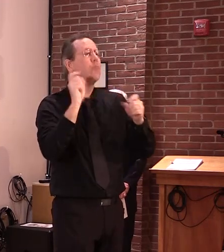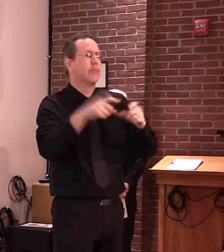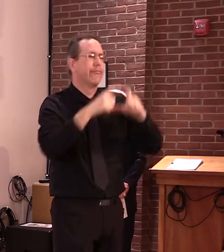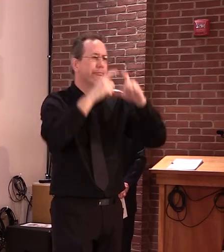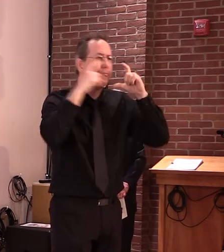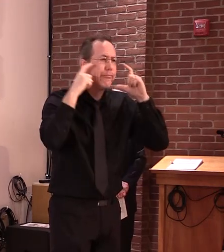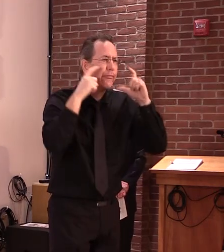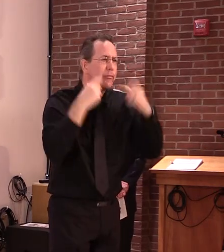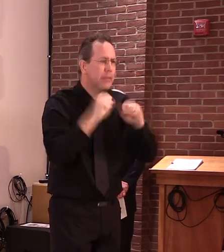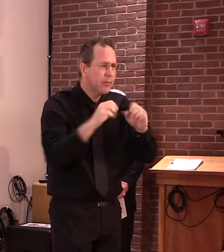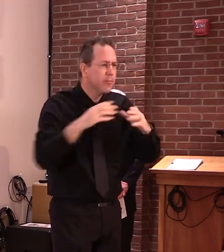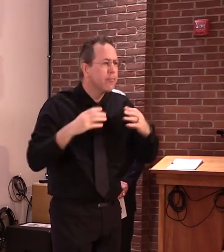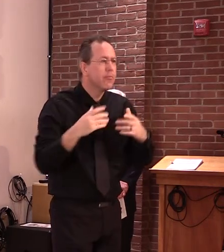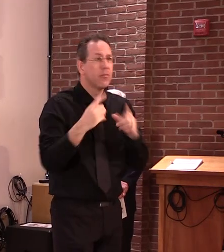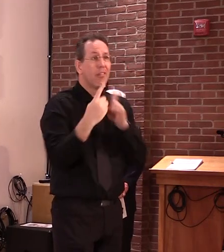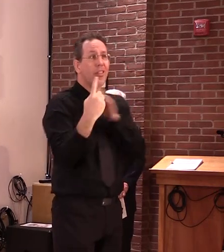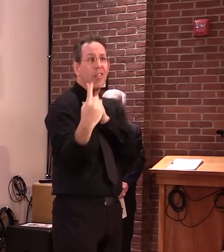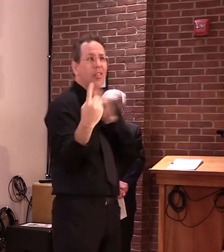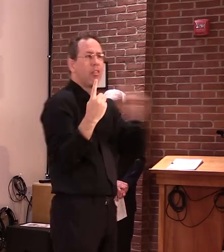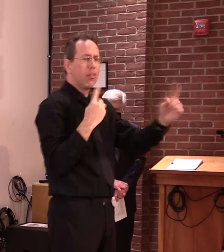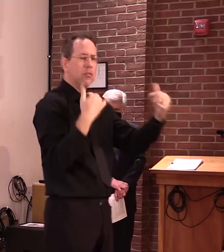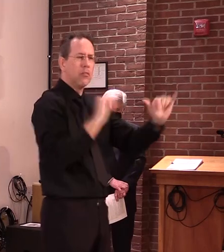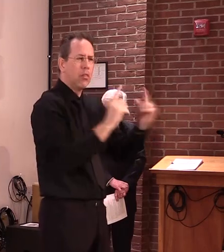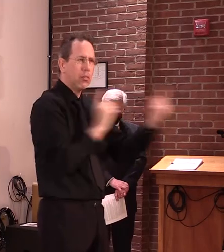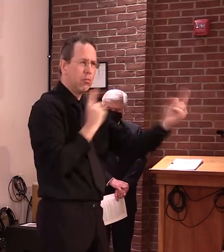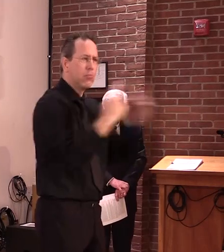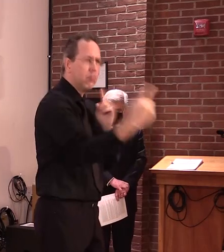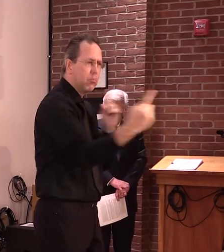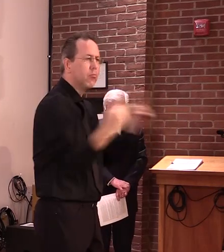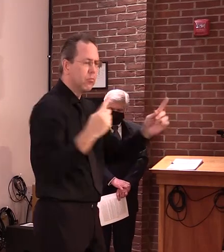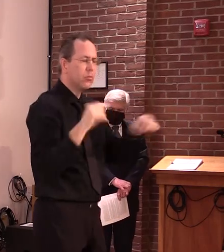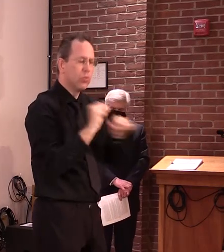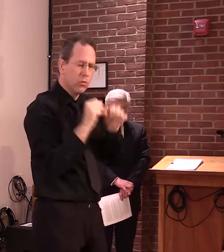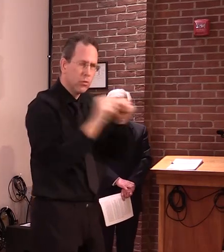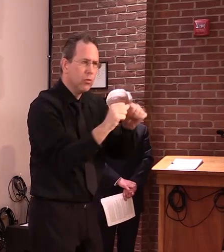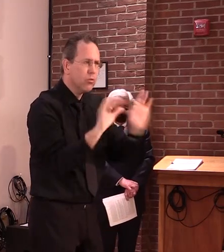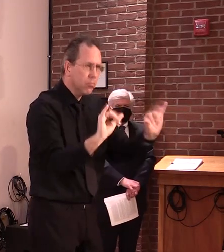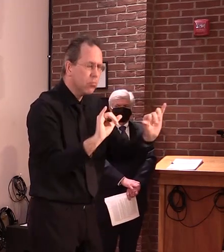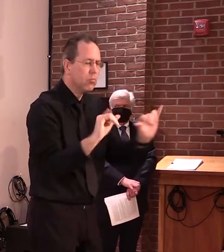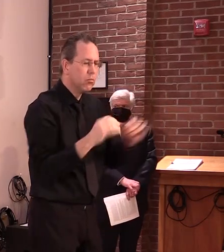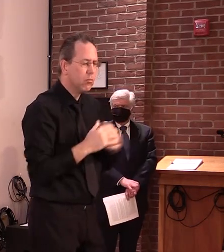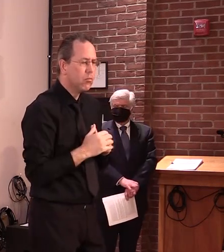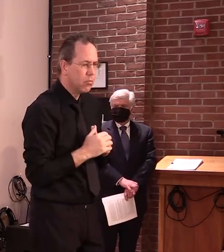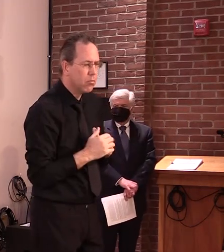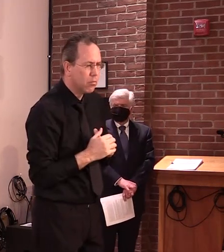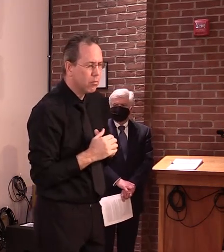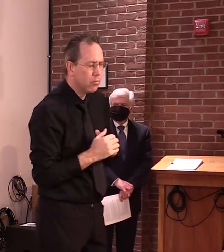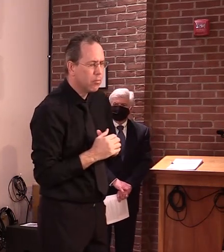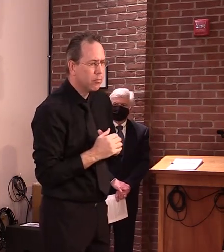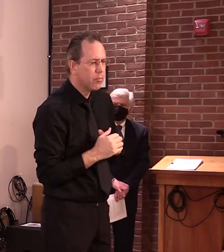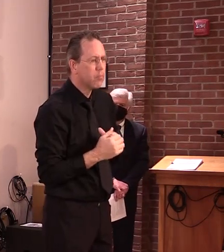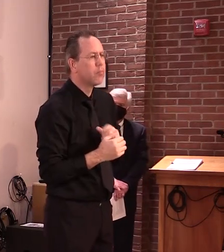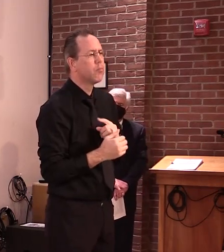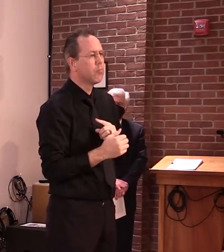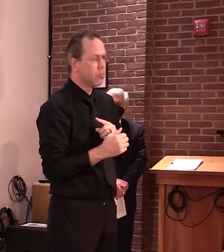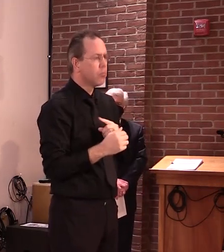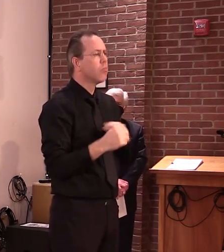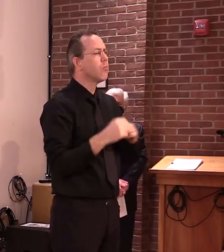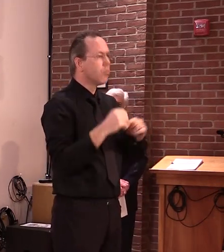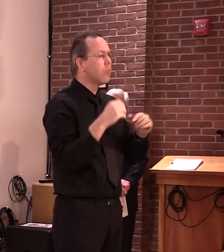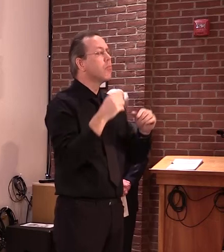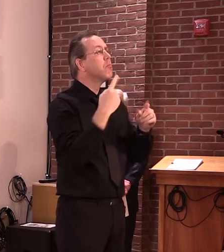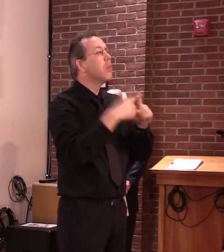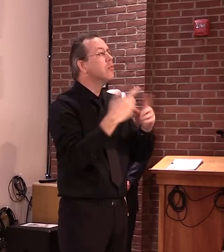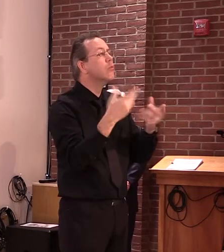distance of six feet between themselves. And for this first phase of reopening,